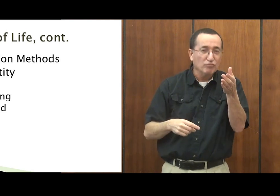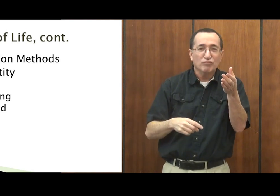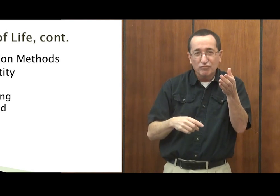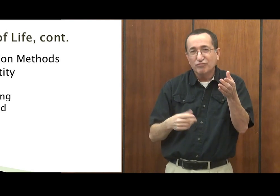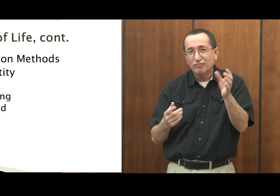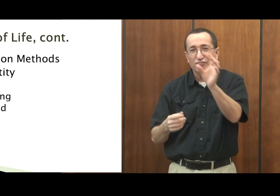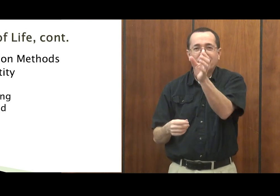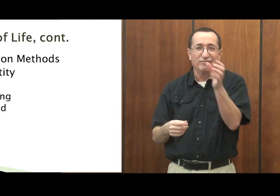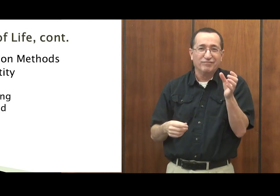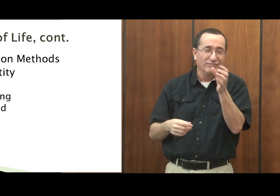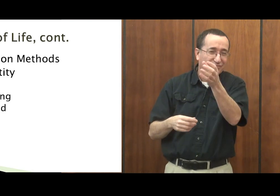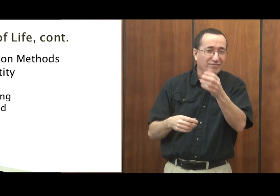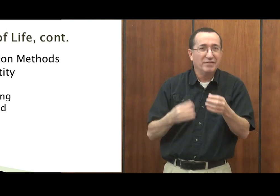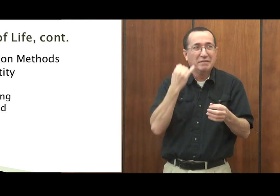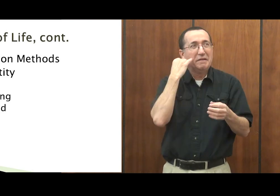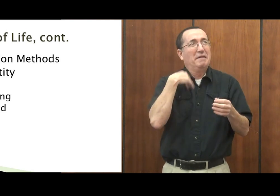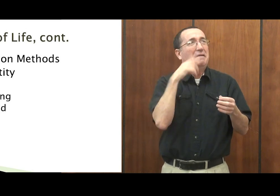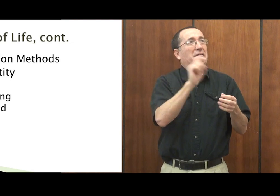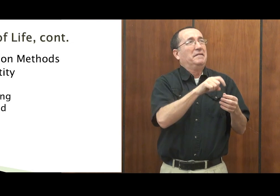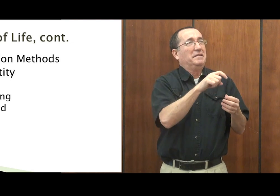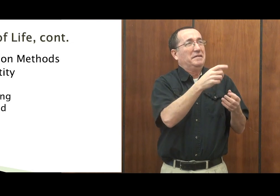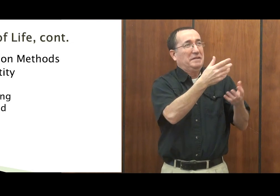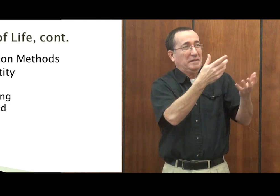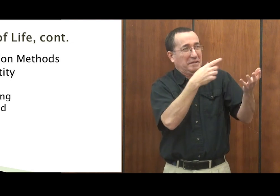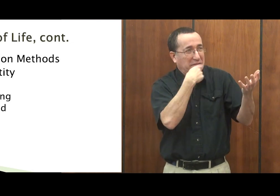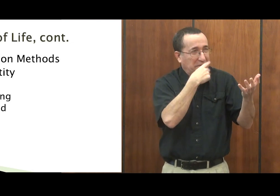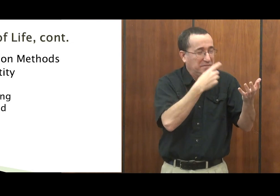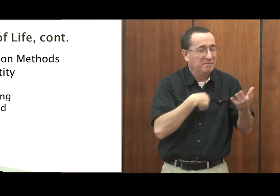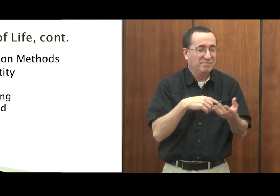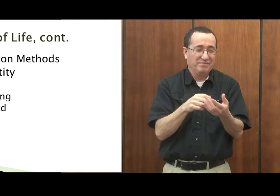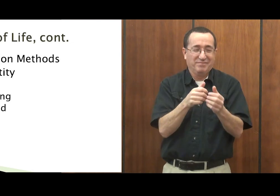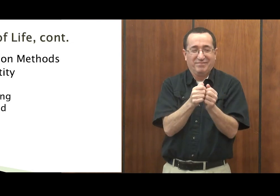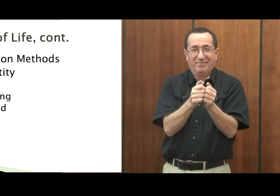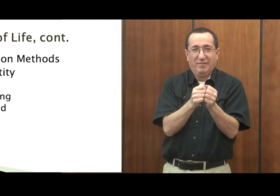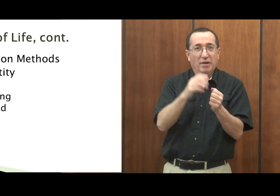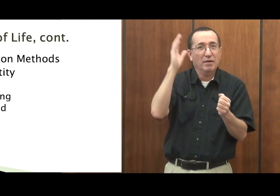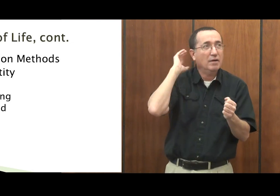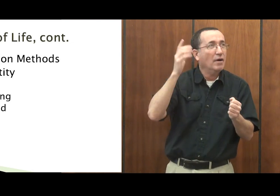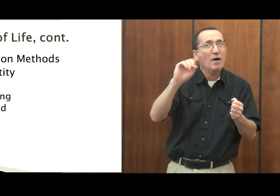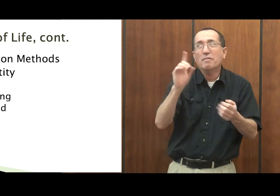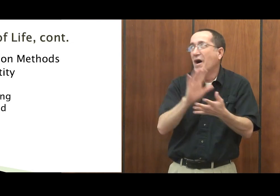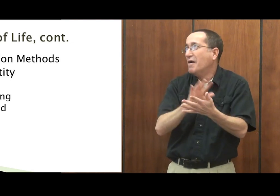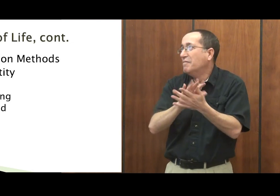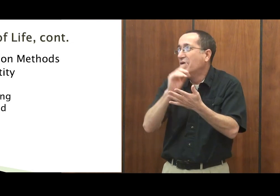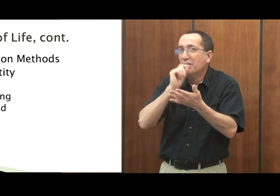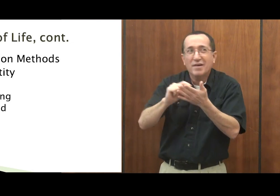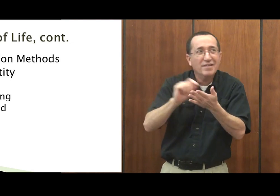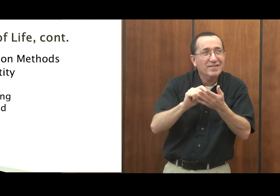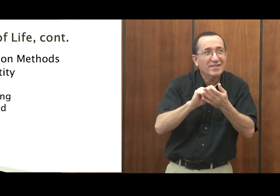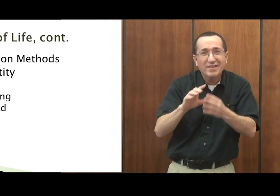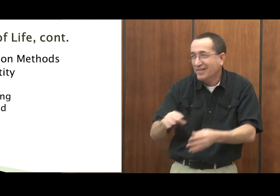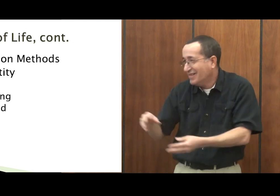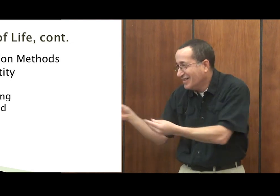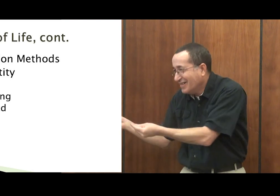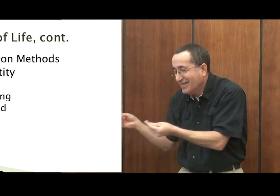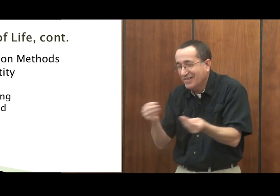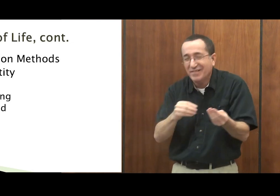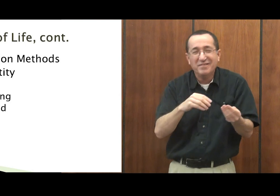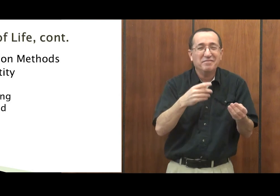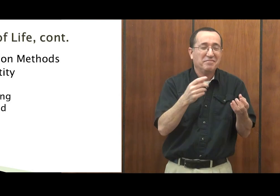and they can read it and my order happens back. If they need anything, they just kind of can type right back. If we can't find a pen and paper at the